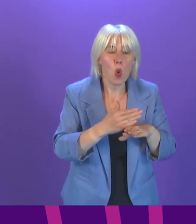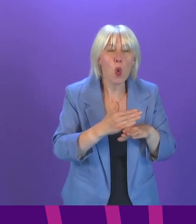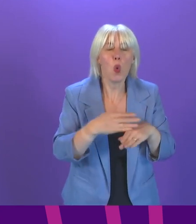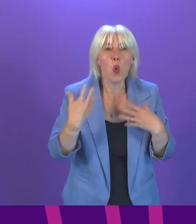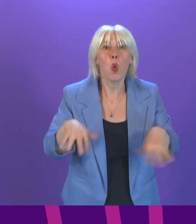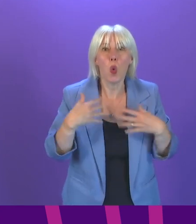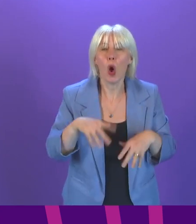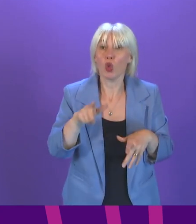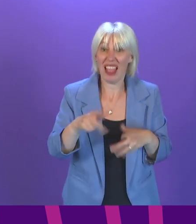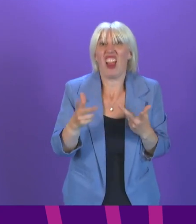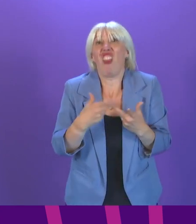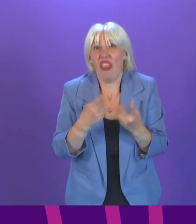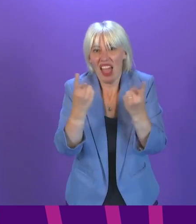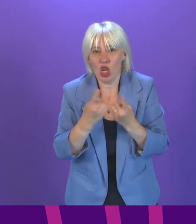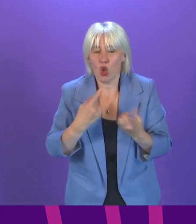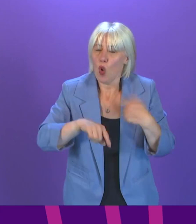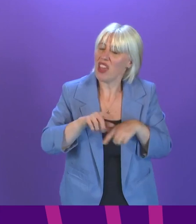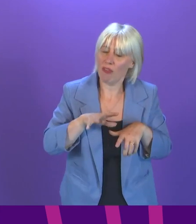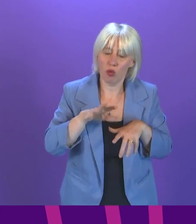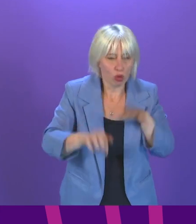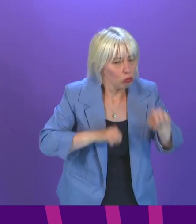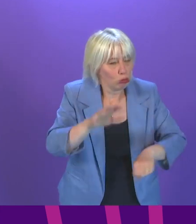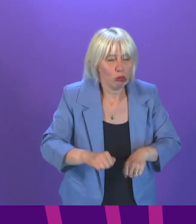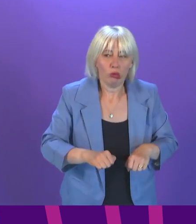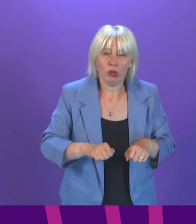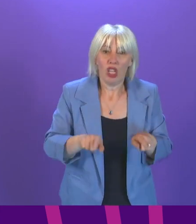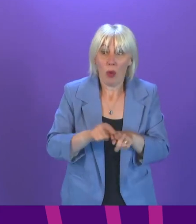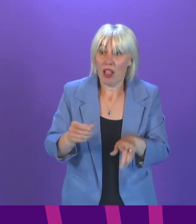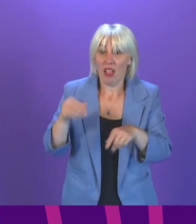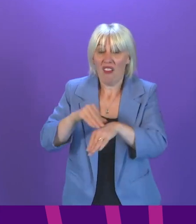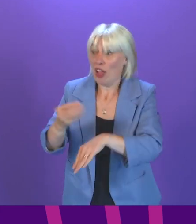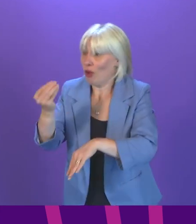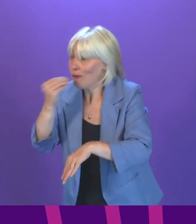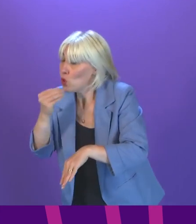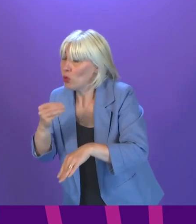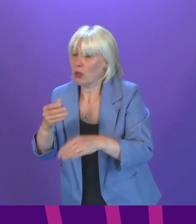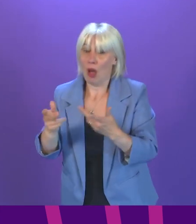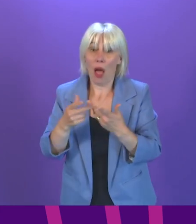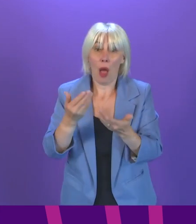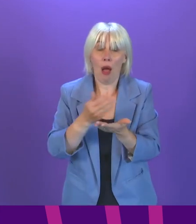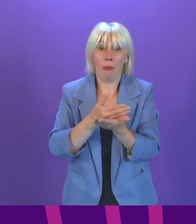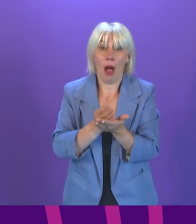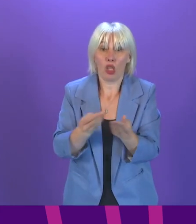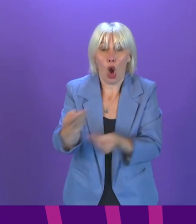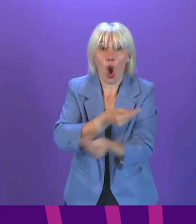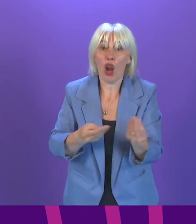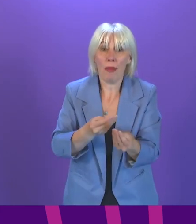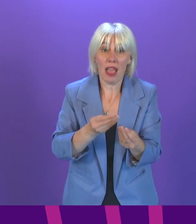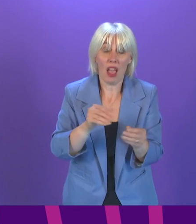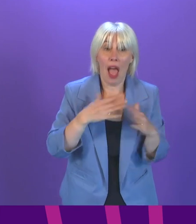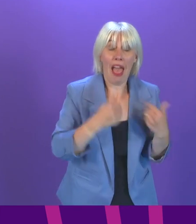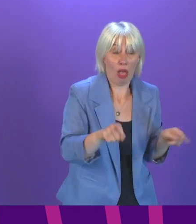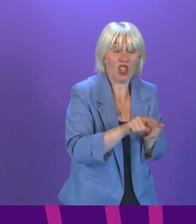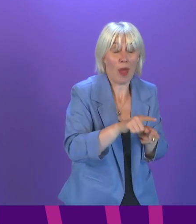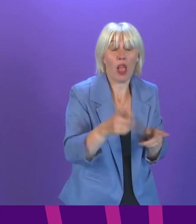again, that we need to grapple with, and they affect our Health Service just as they are affecting food supply and other parts of our economy. Audrey Nicholl, be